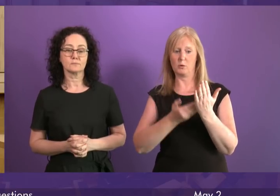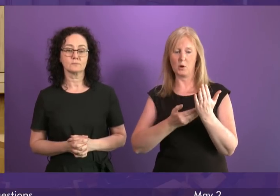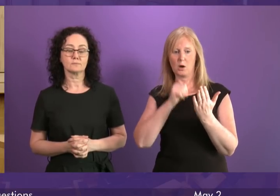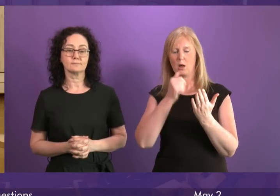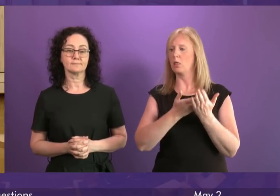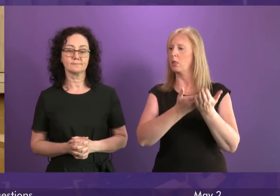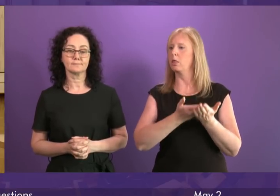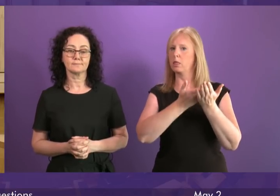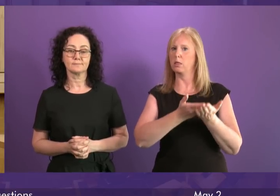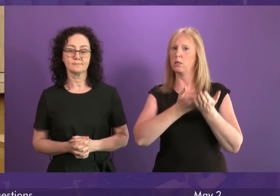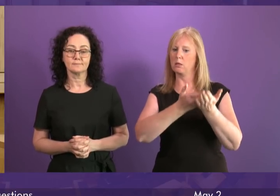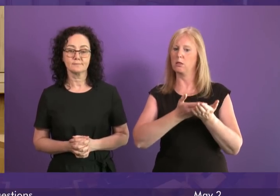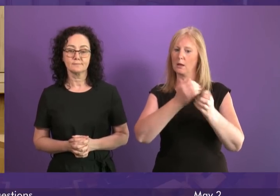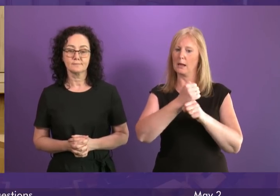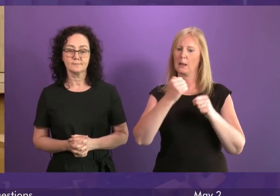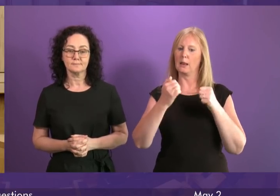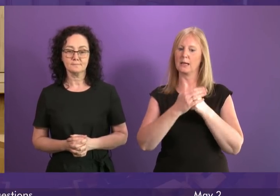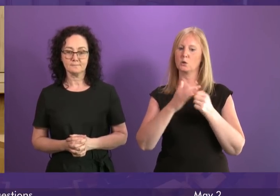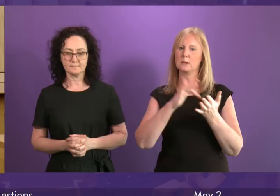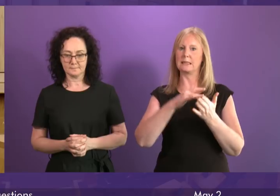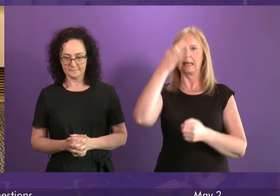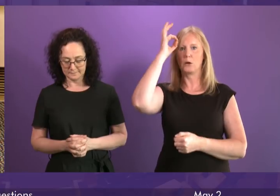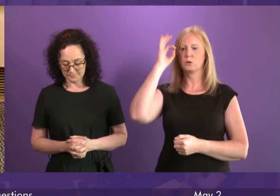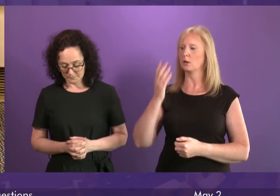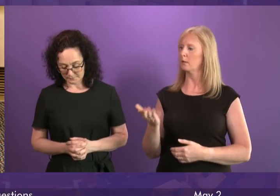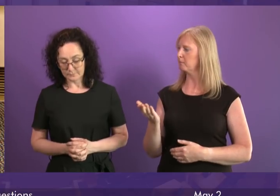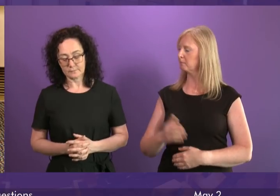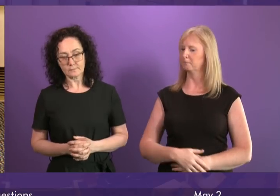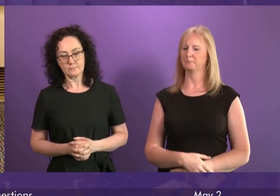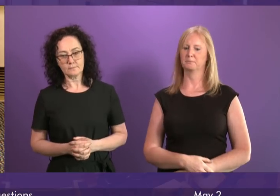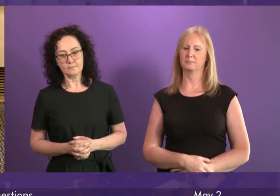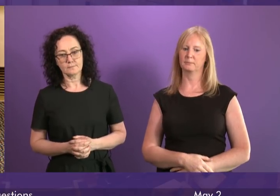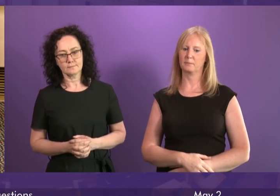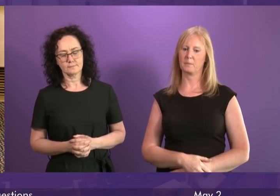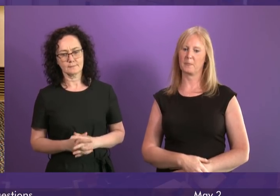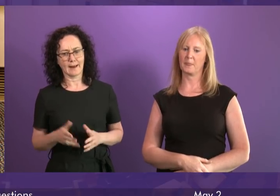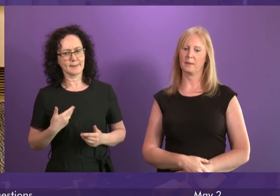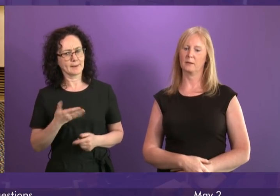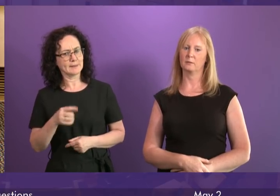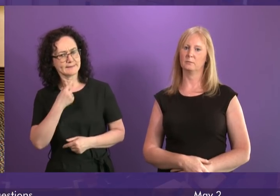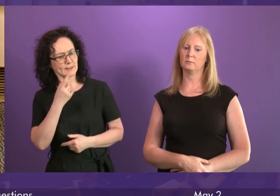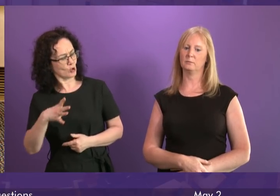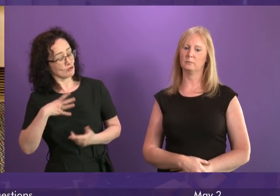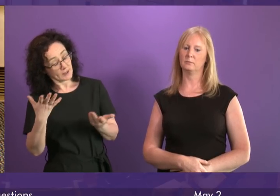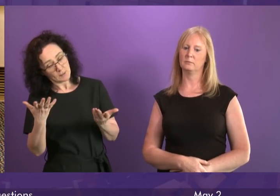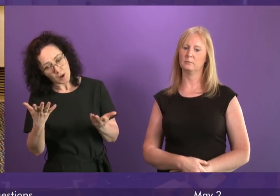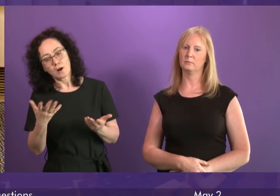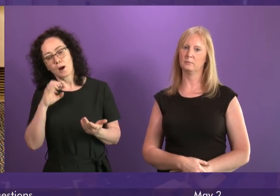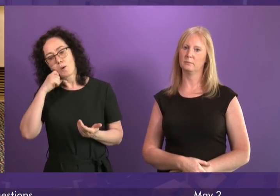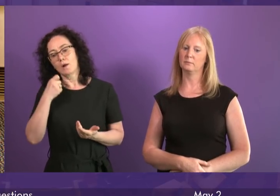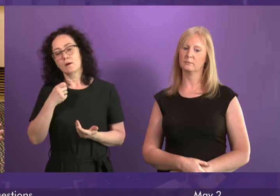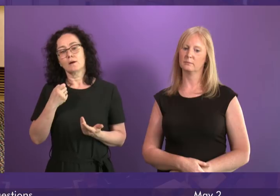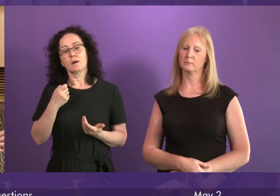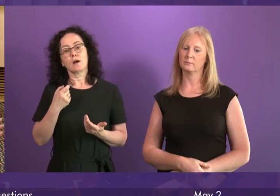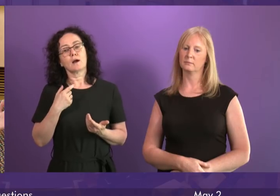gather dust on the shelves of Glasgow City Council First Minister I think I did do that in my original answer but I'm very happy to actually